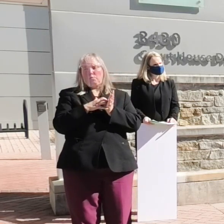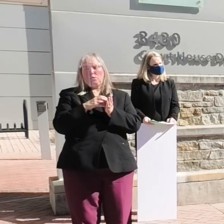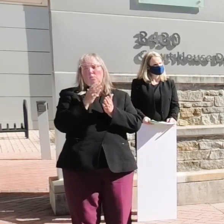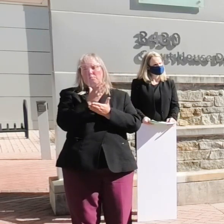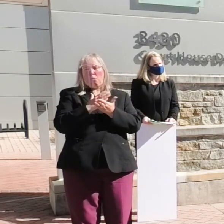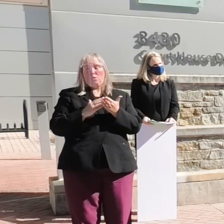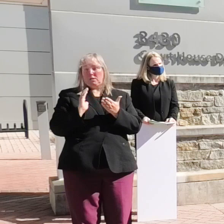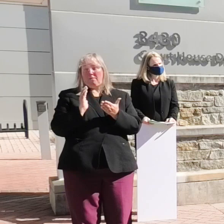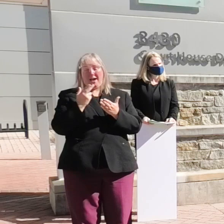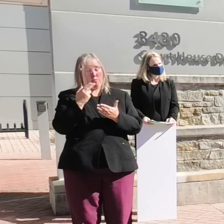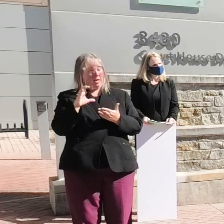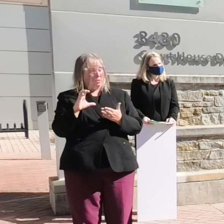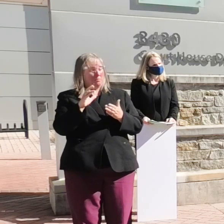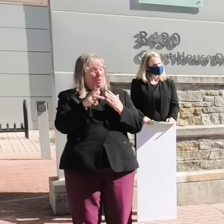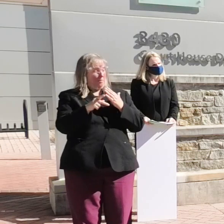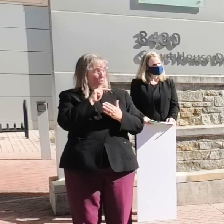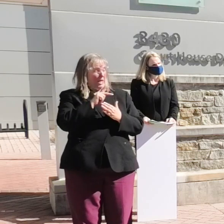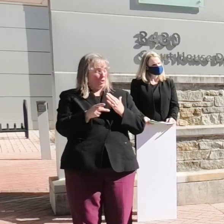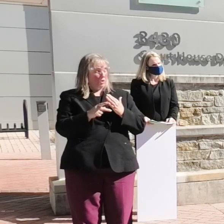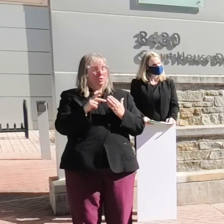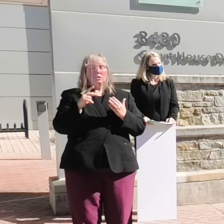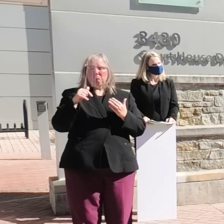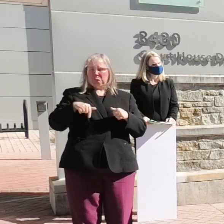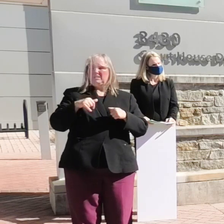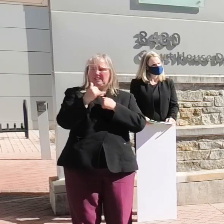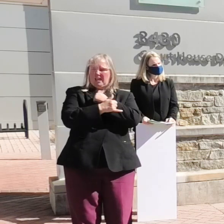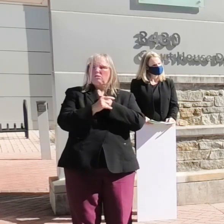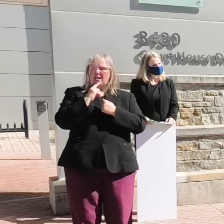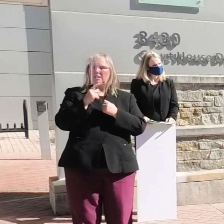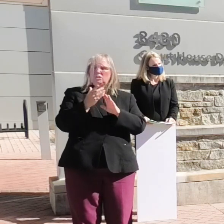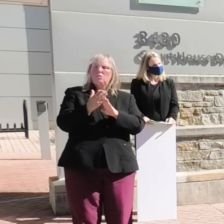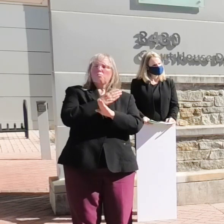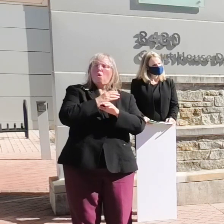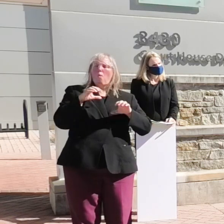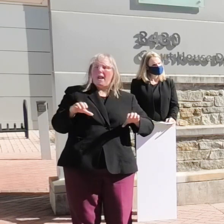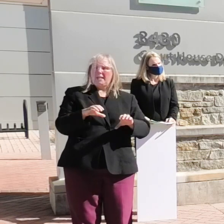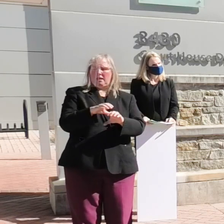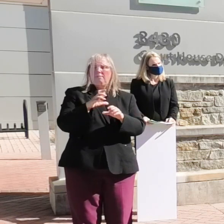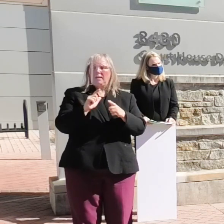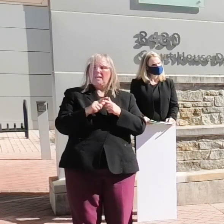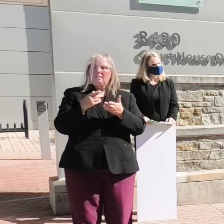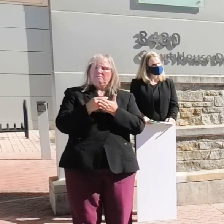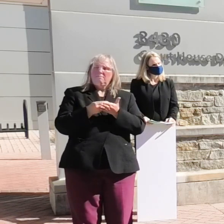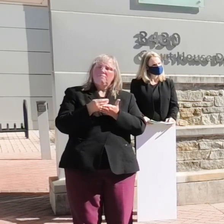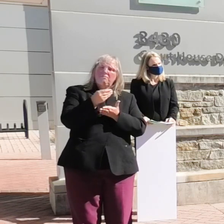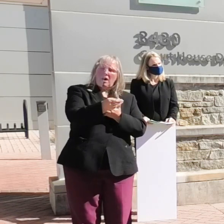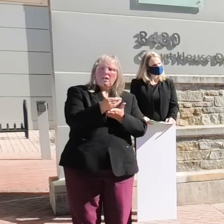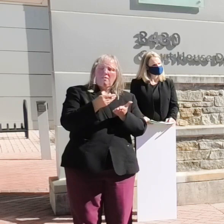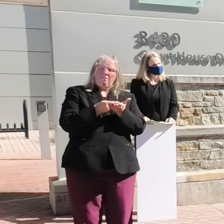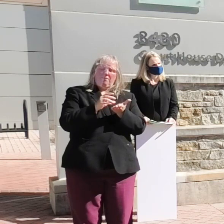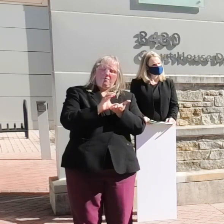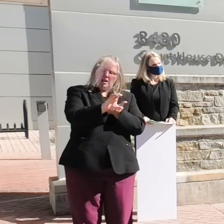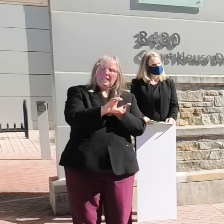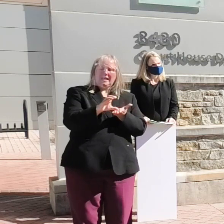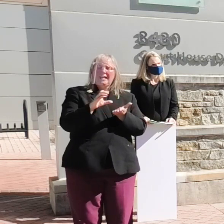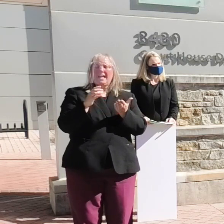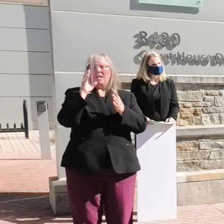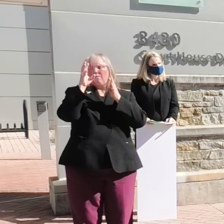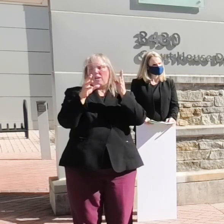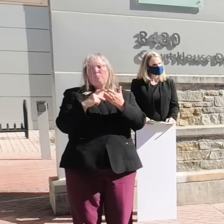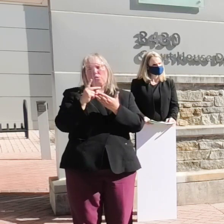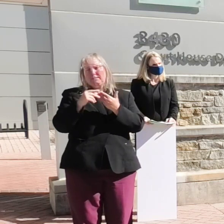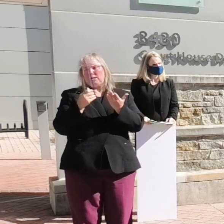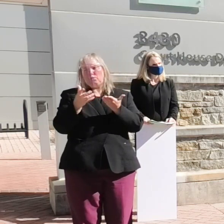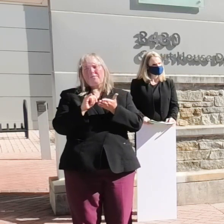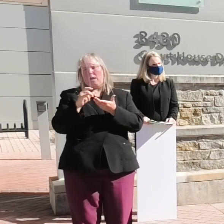County's population the county is being proactive in funding innovative programs programs and services that will mitigate the long